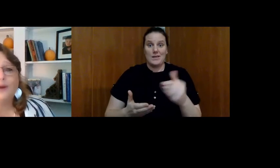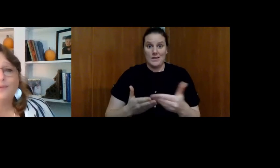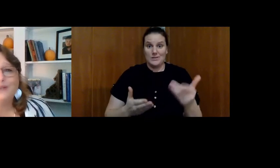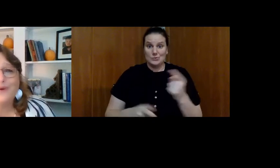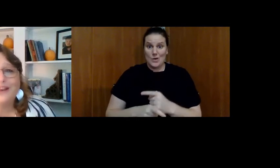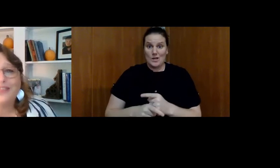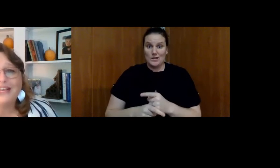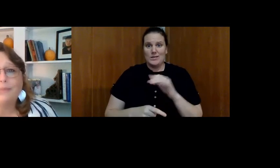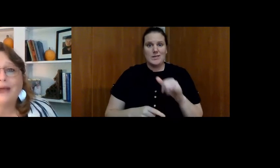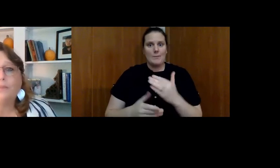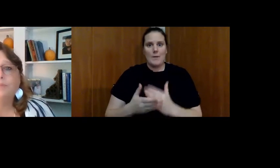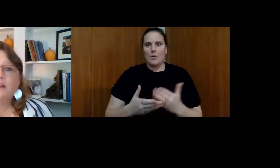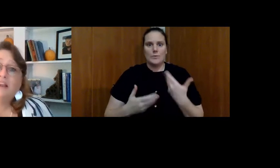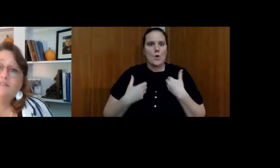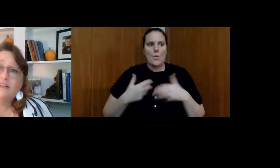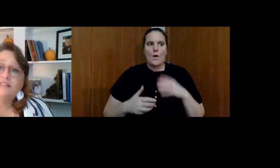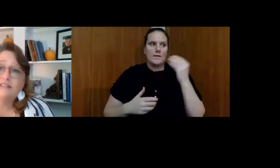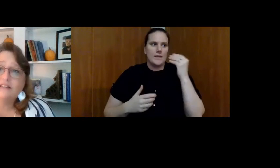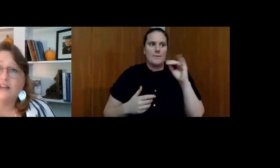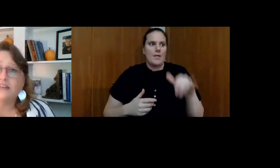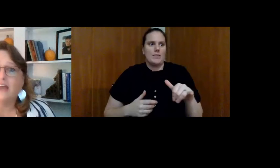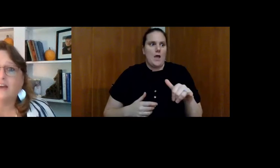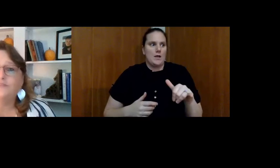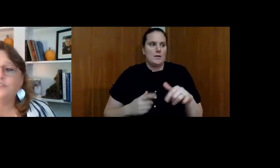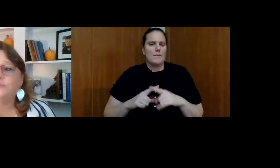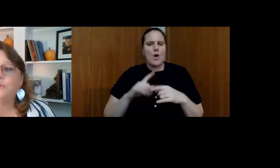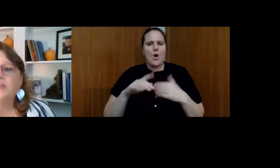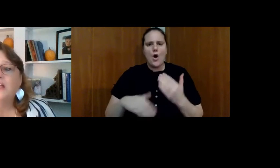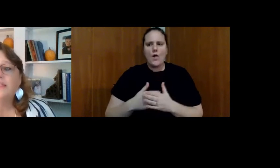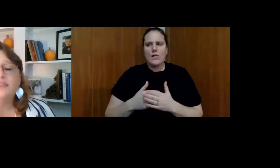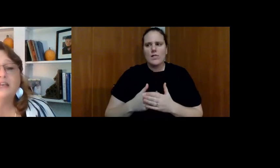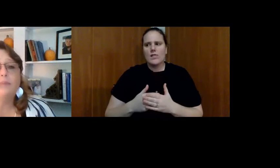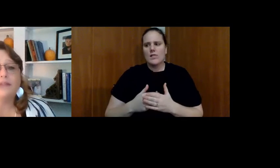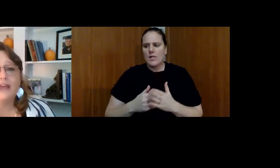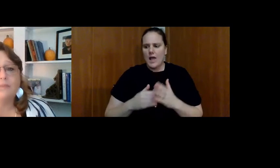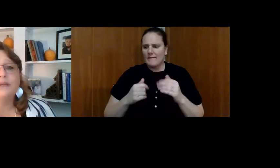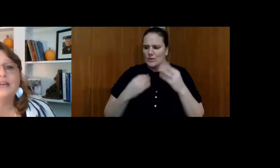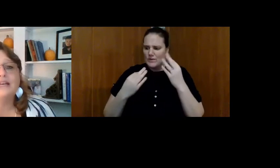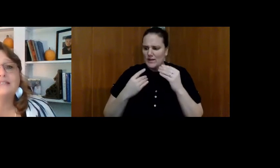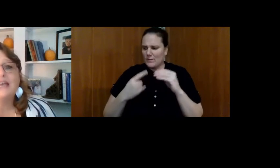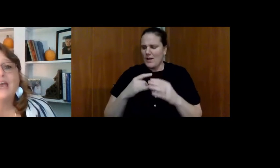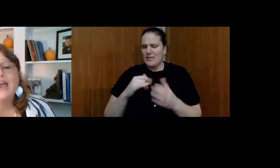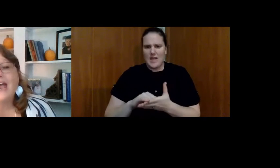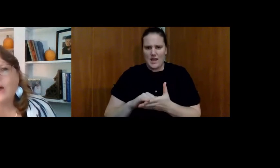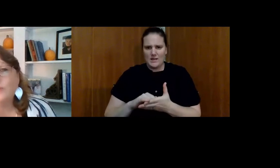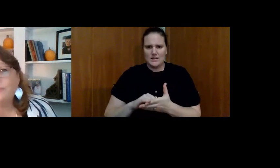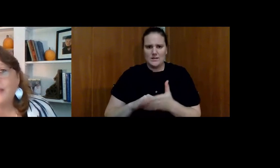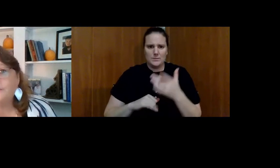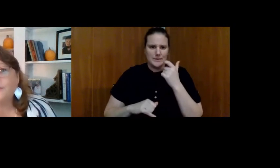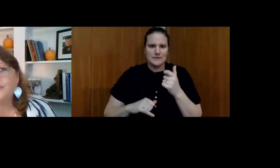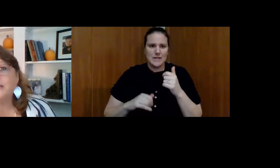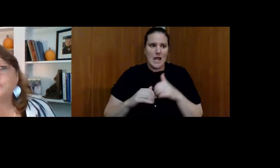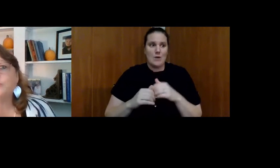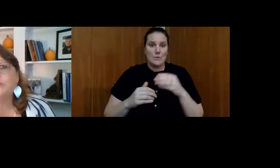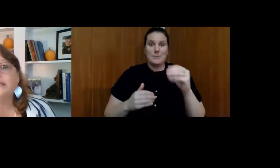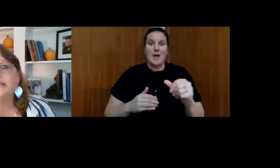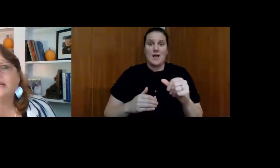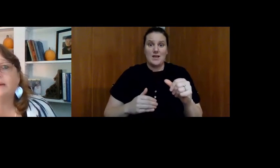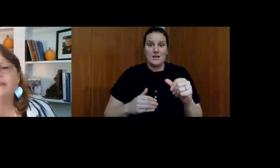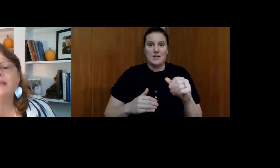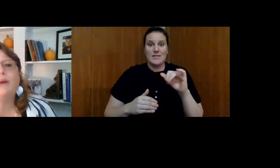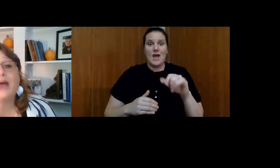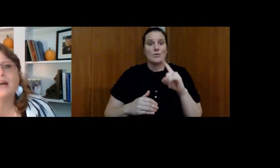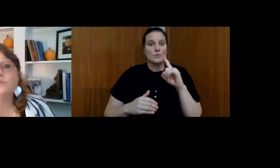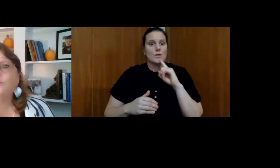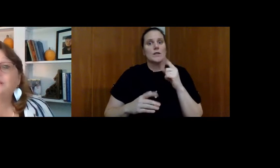That's a part we don't want to think about. But all of us kind of have to think about that because how we pay for things really